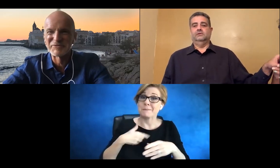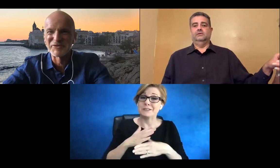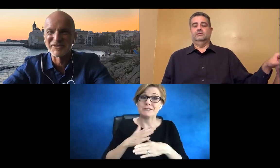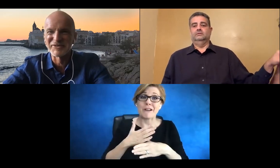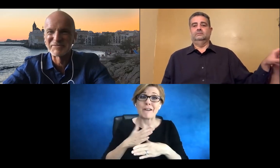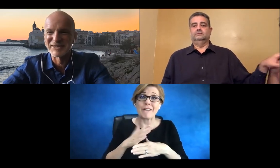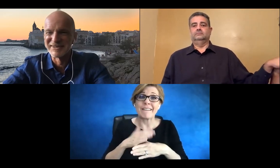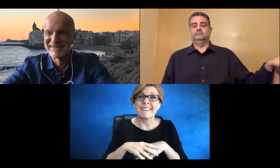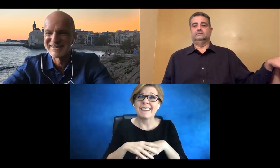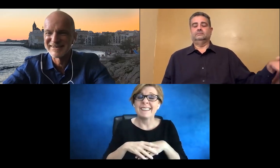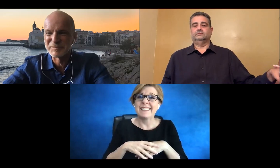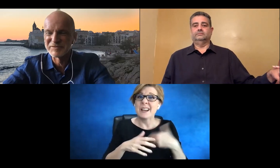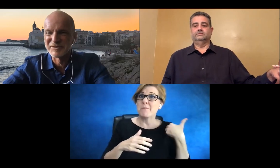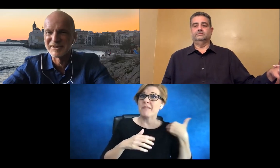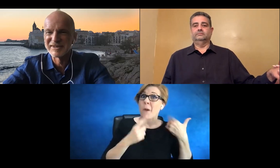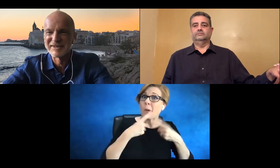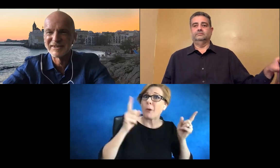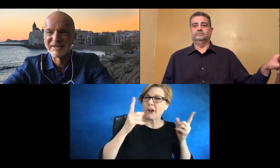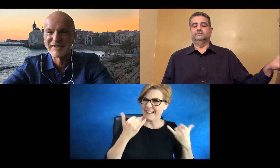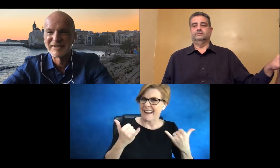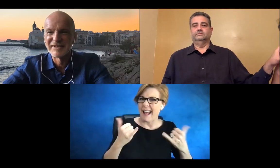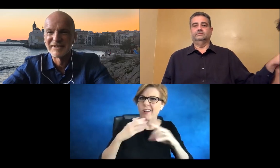it just before, so typical, just before.